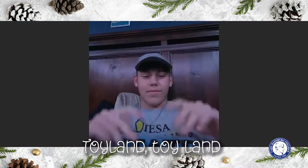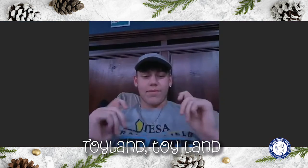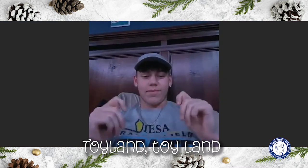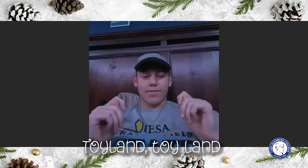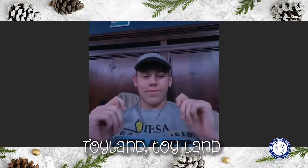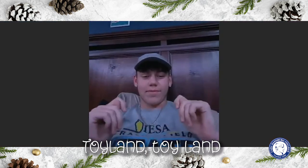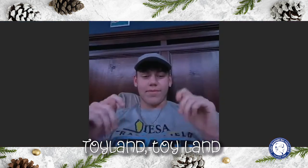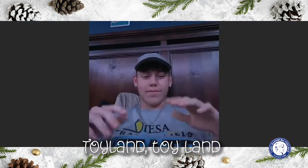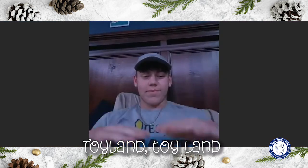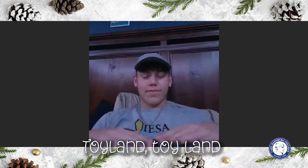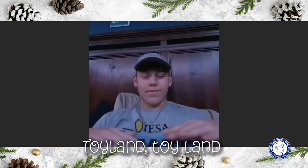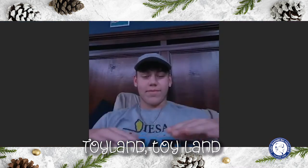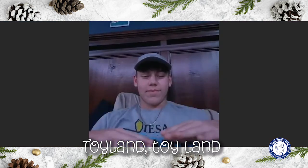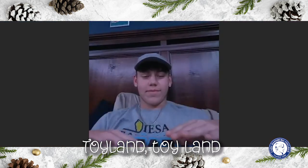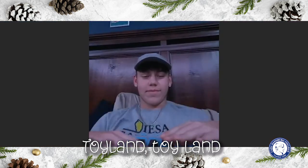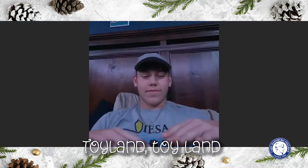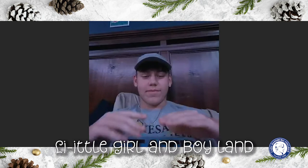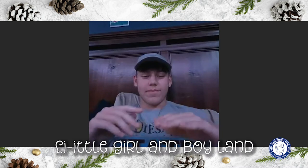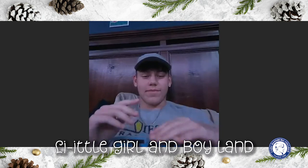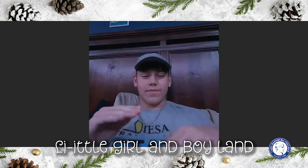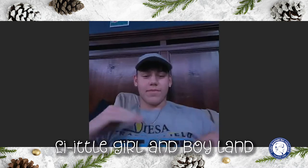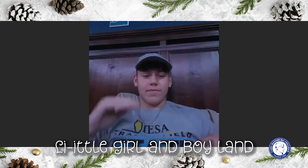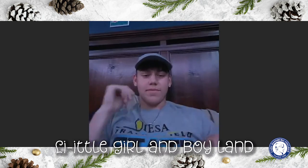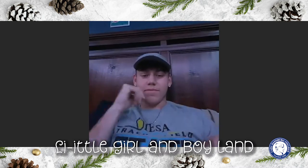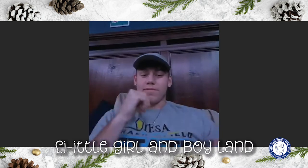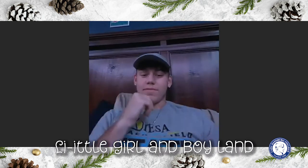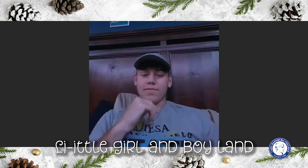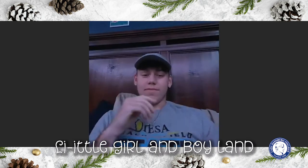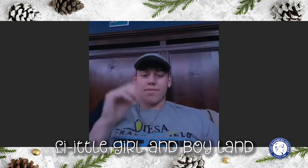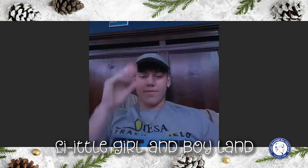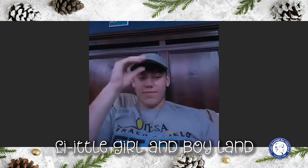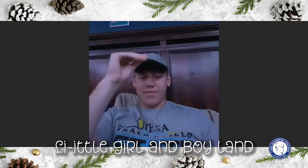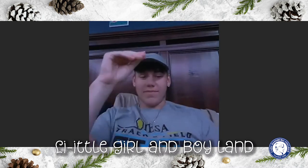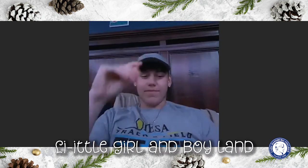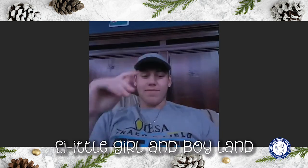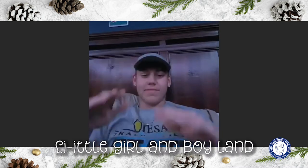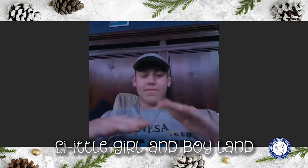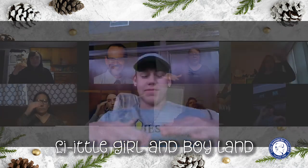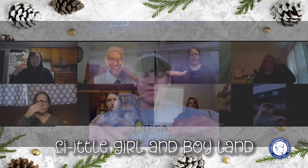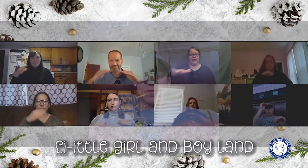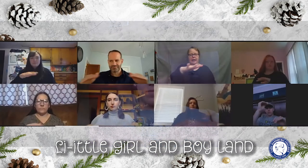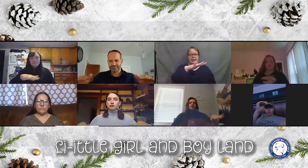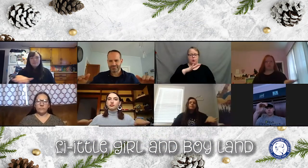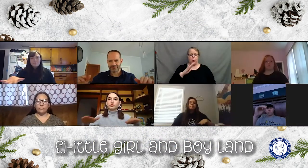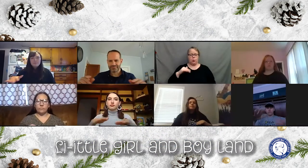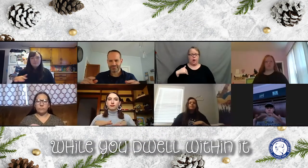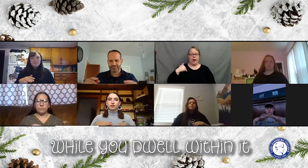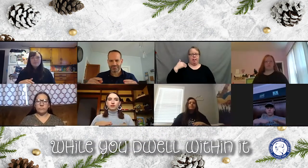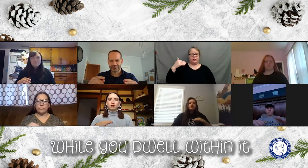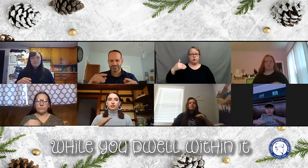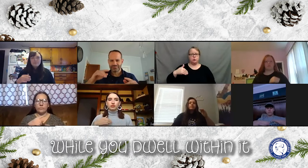Toilet, Toilet, little girl of Toilet,